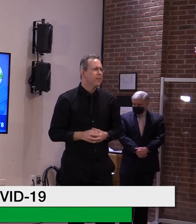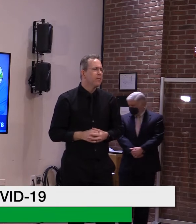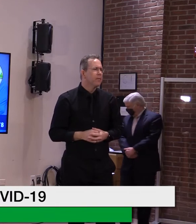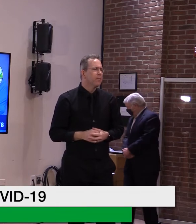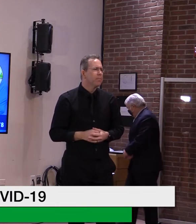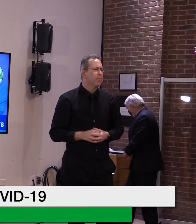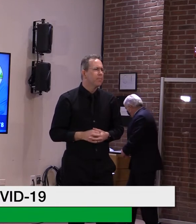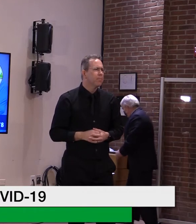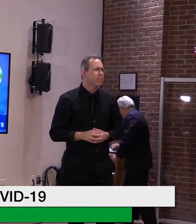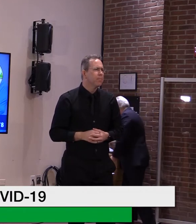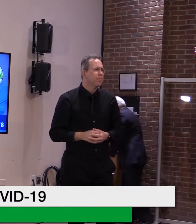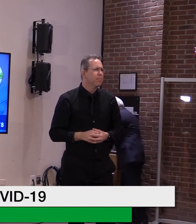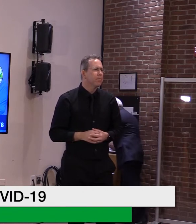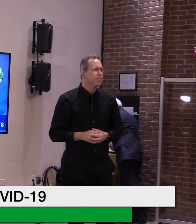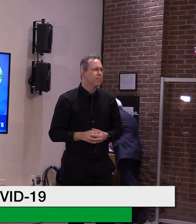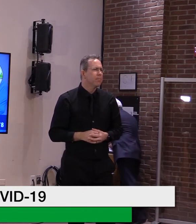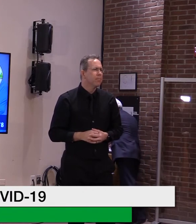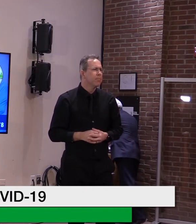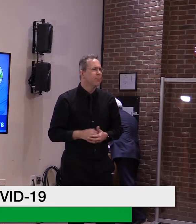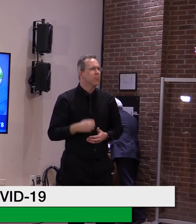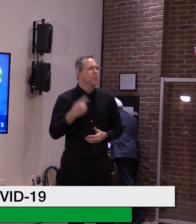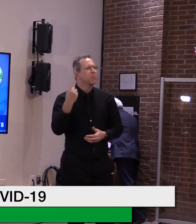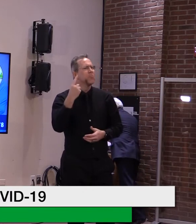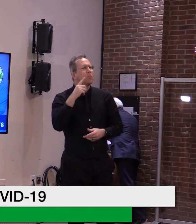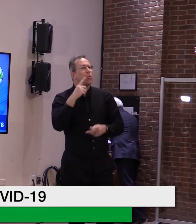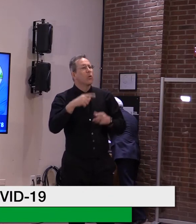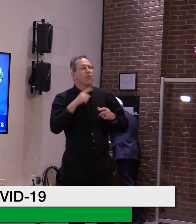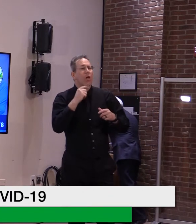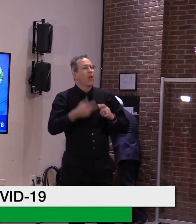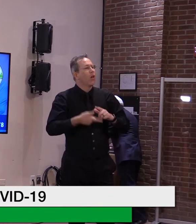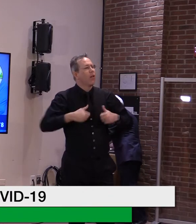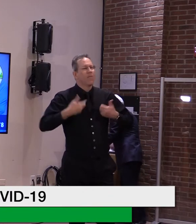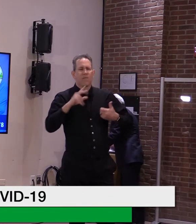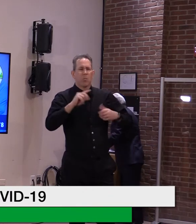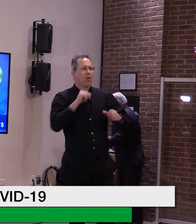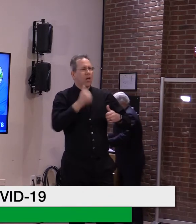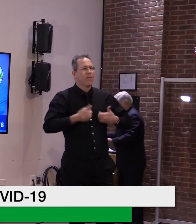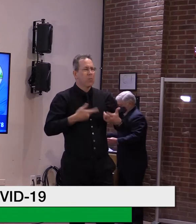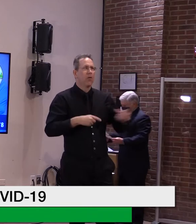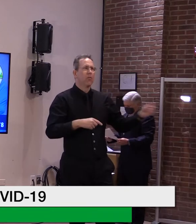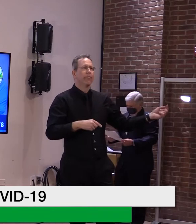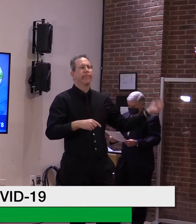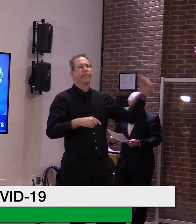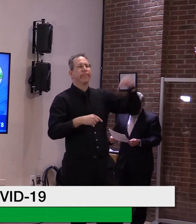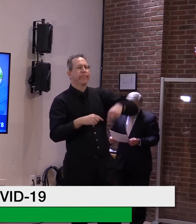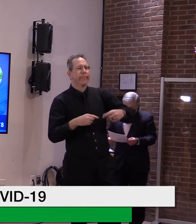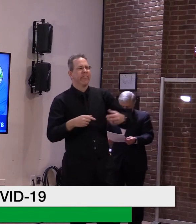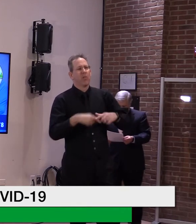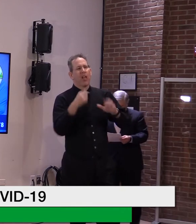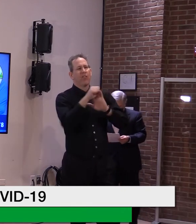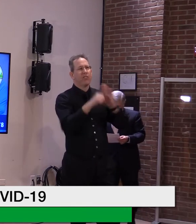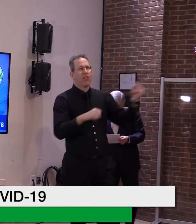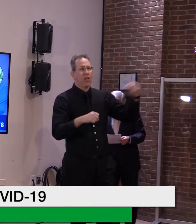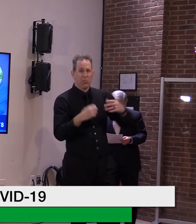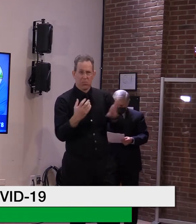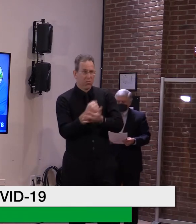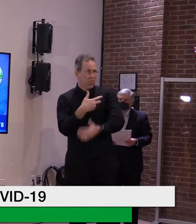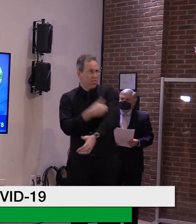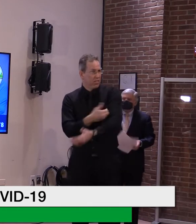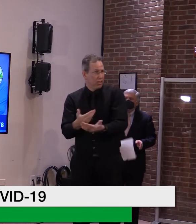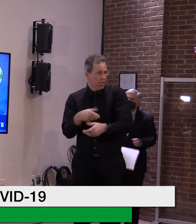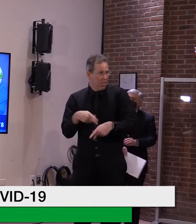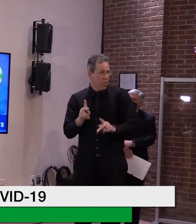Vermont. Um, Tracy Dolan kind of suggested or, or seems to be saying that there's been a recent change